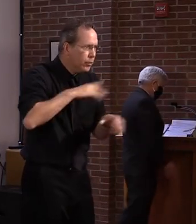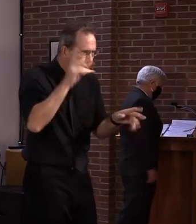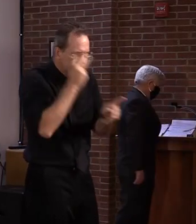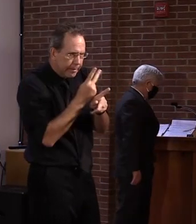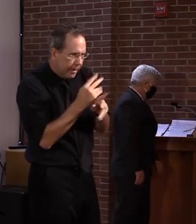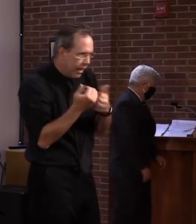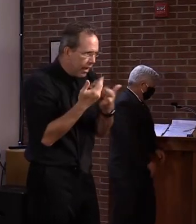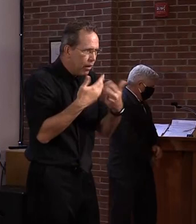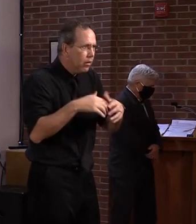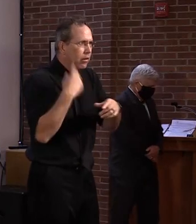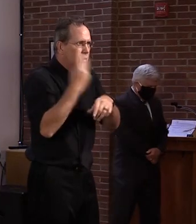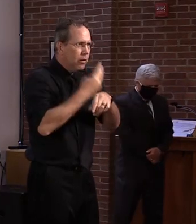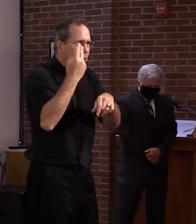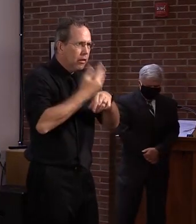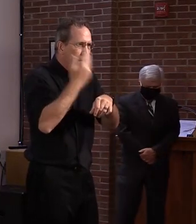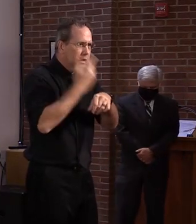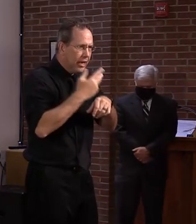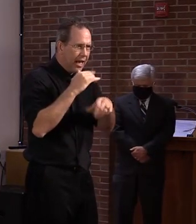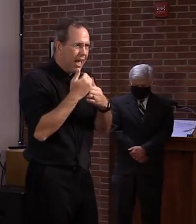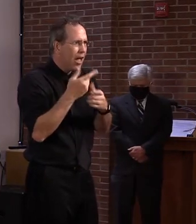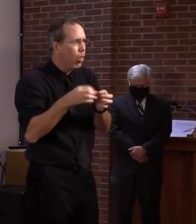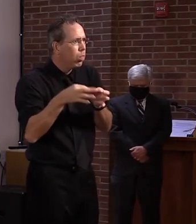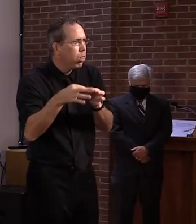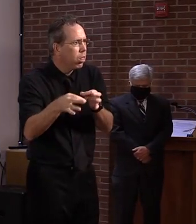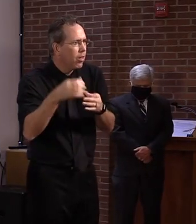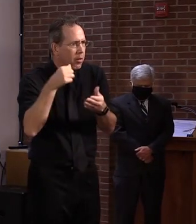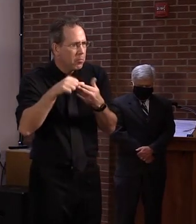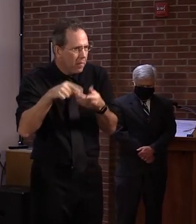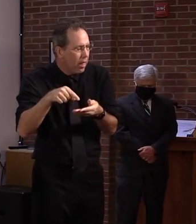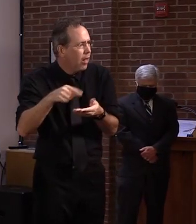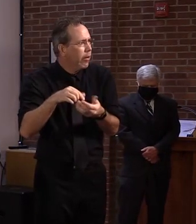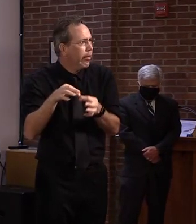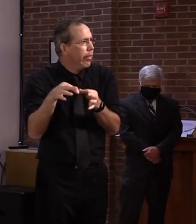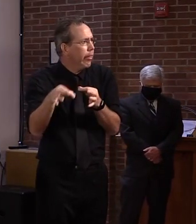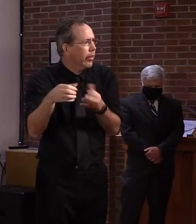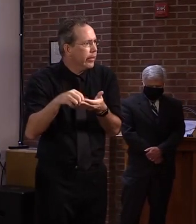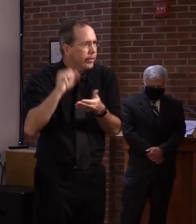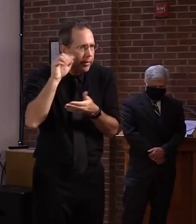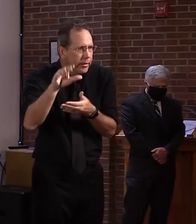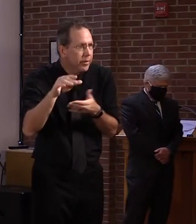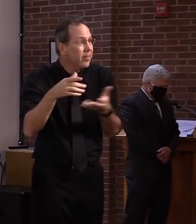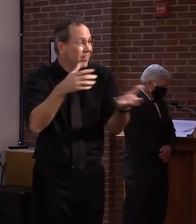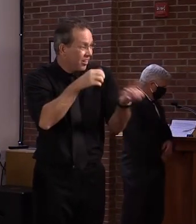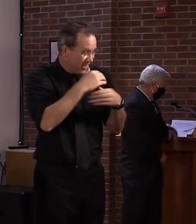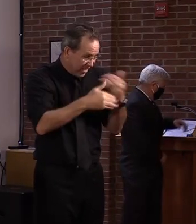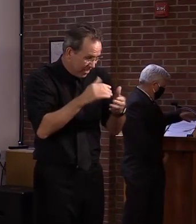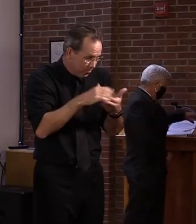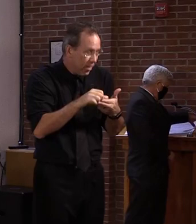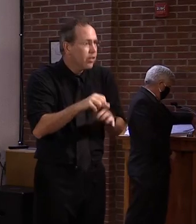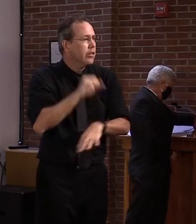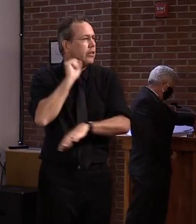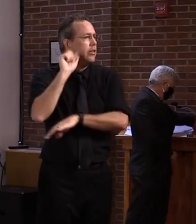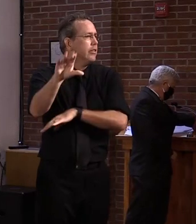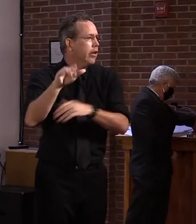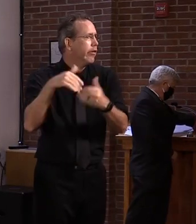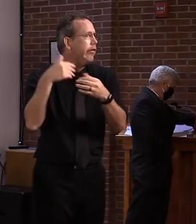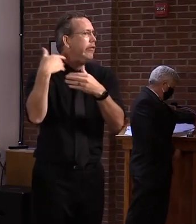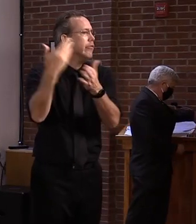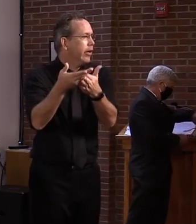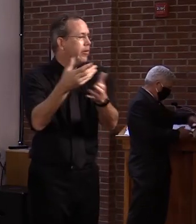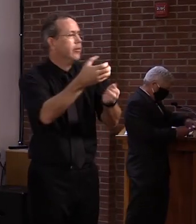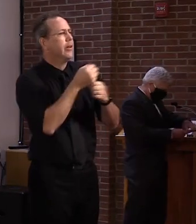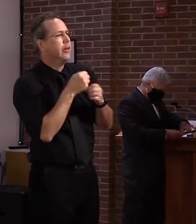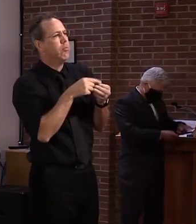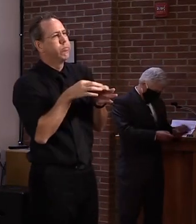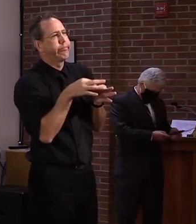As we wait to receive the customer mail and then as the customer waits to receive our reply. In addition, the